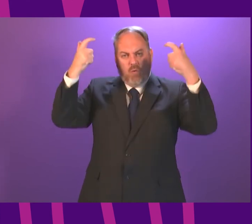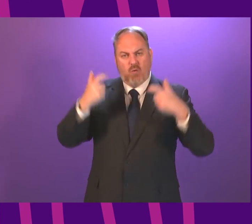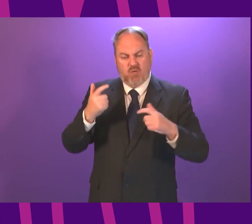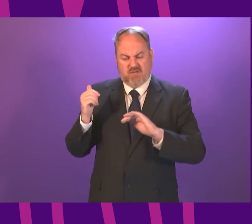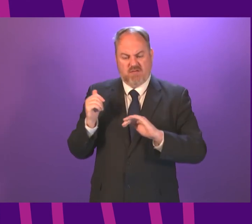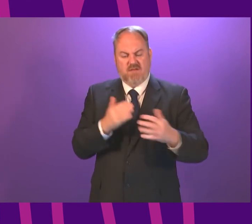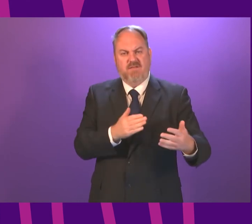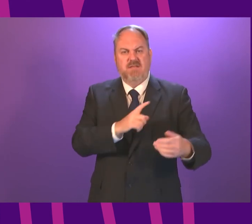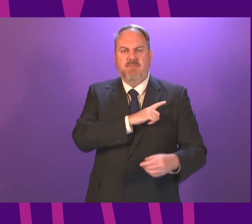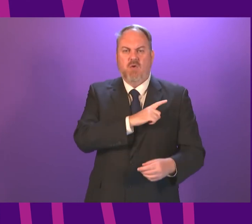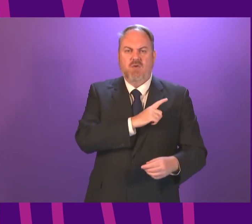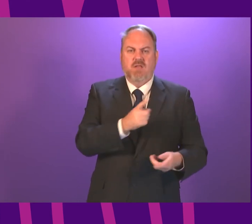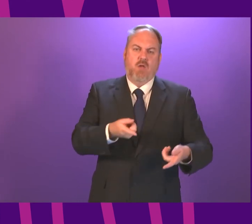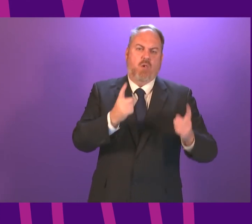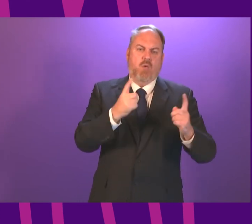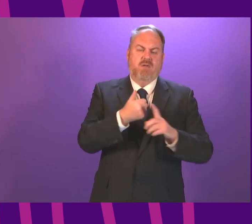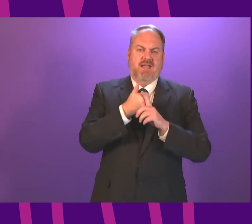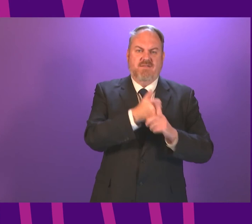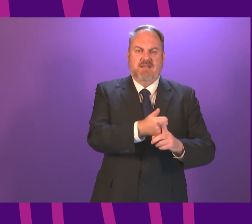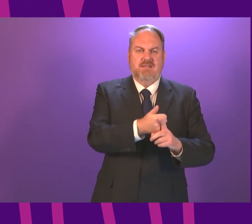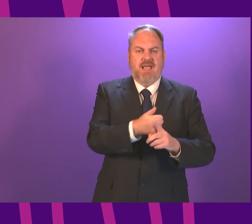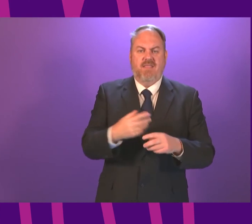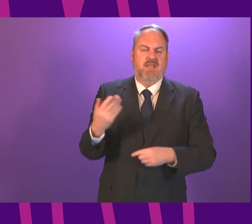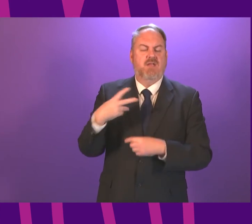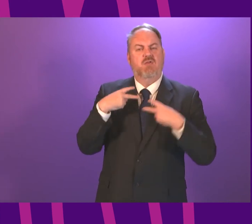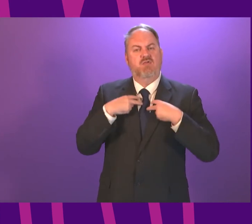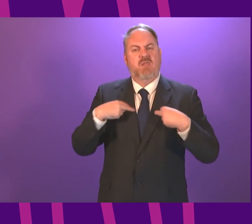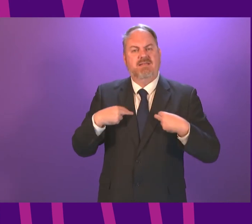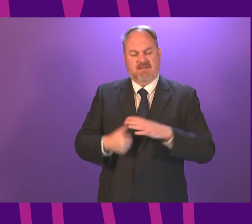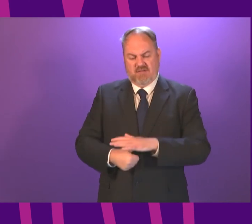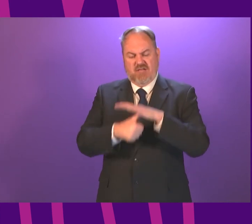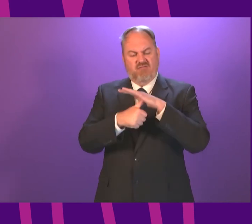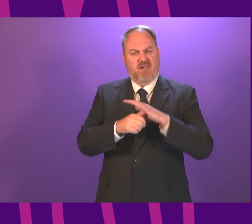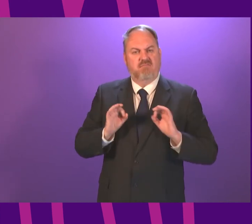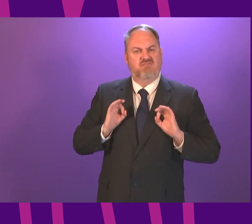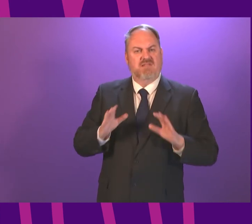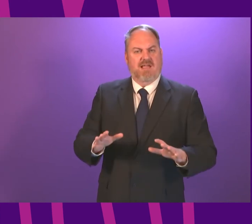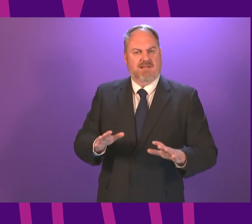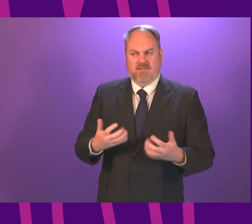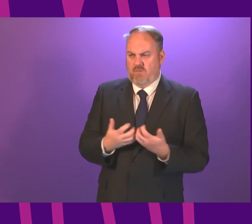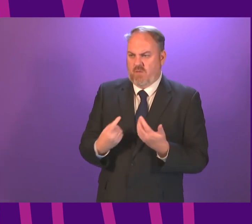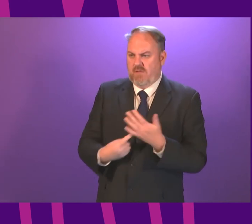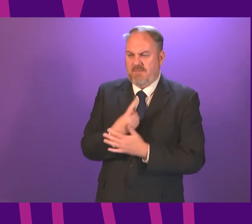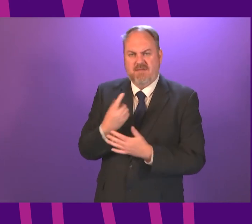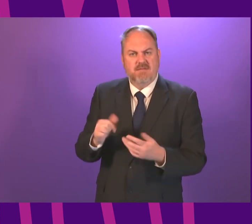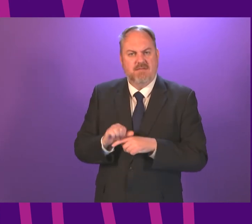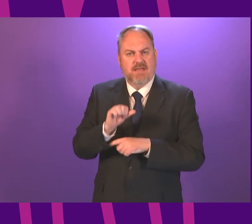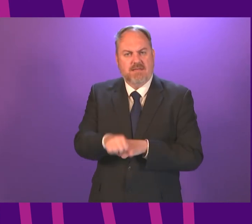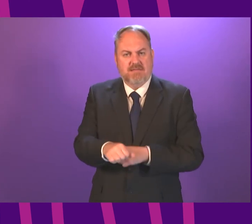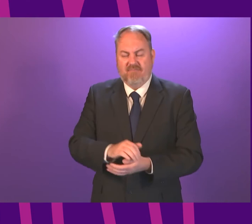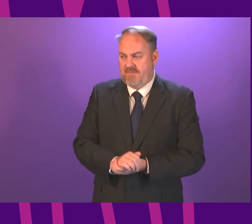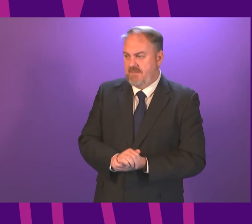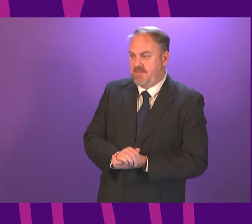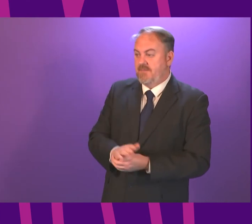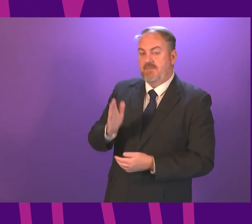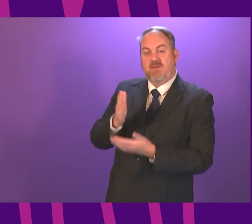of the resignations of the Lord Advocate and the Solicitor General. First Minister. Can I firstly and briefly take the opportunity, Presideing Officer, to put on